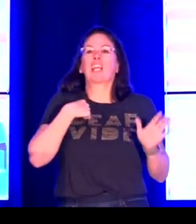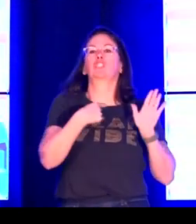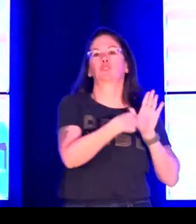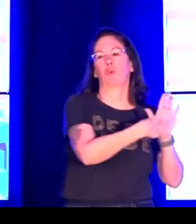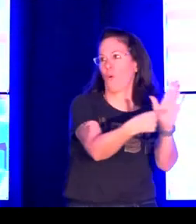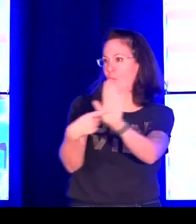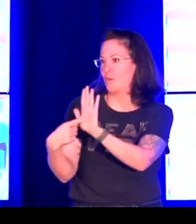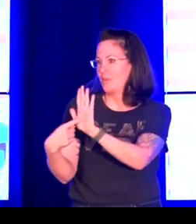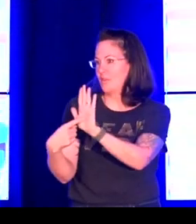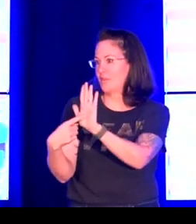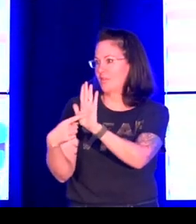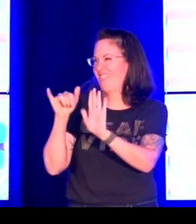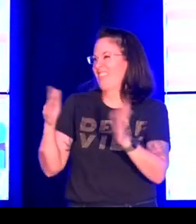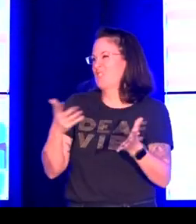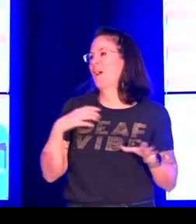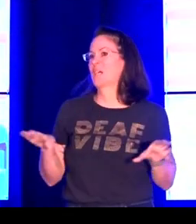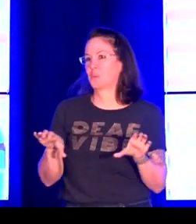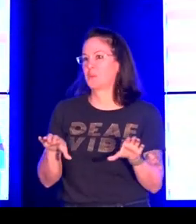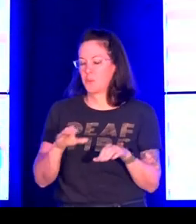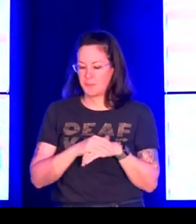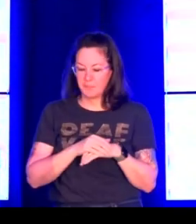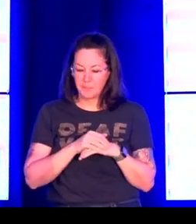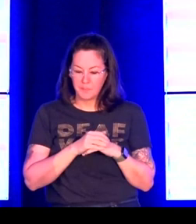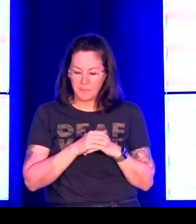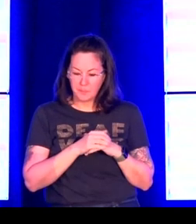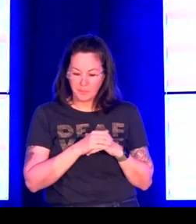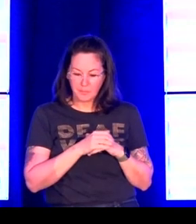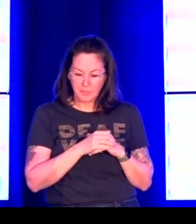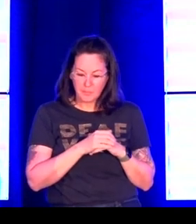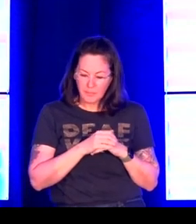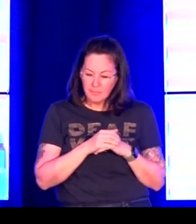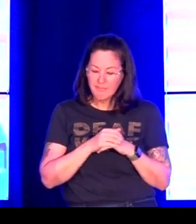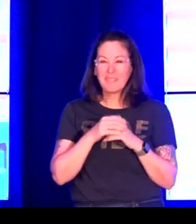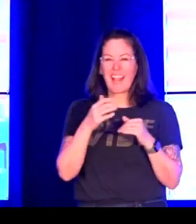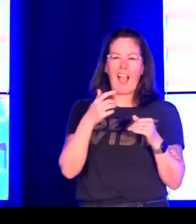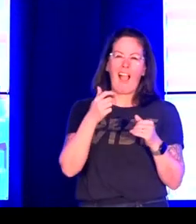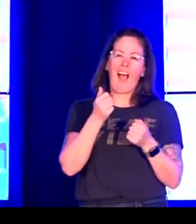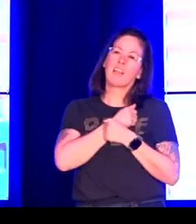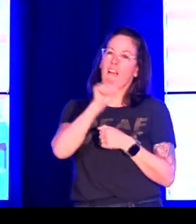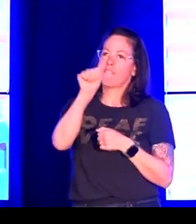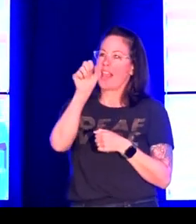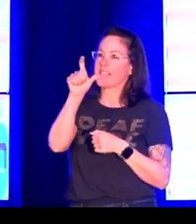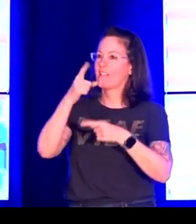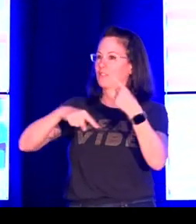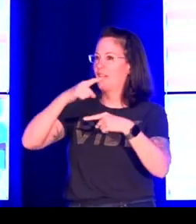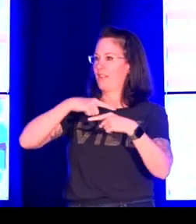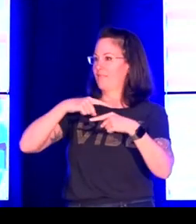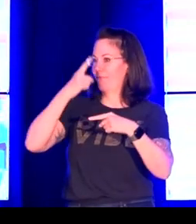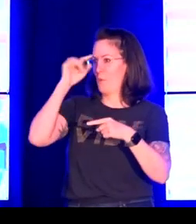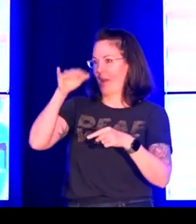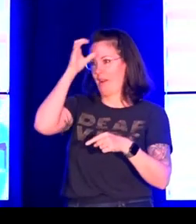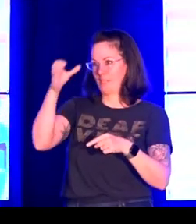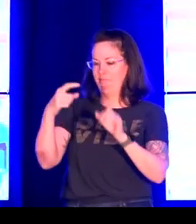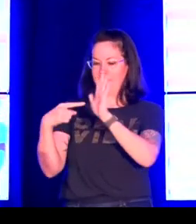documentation. That is the work I do. And what I do is then take that work and show it more